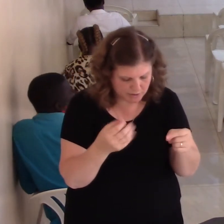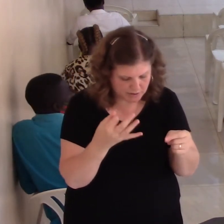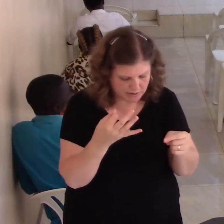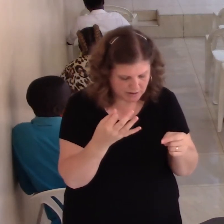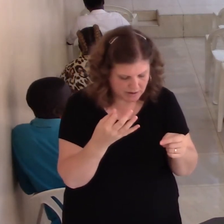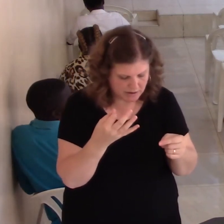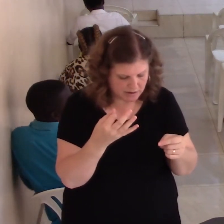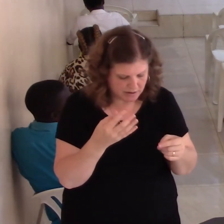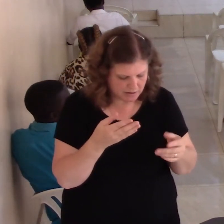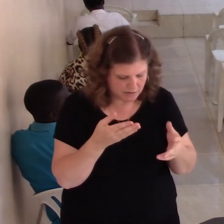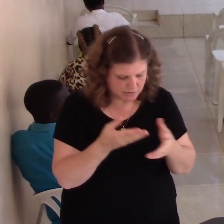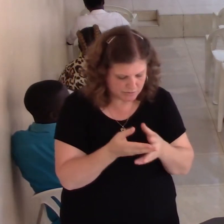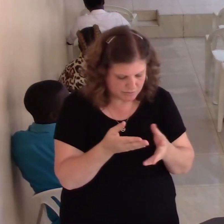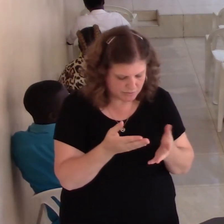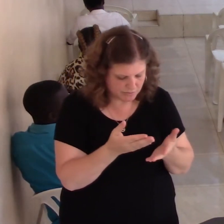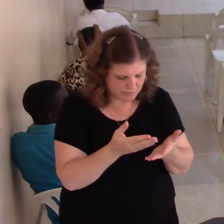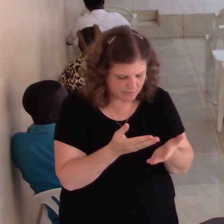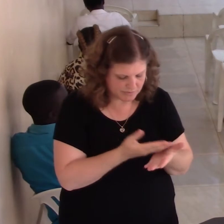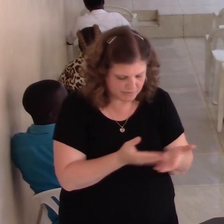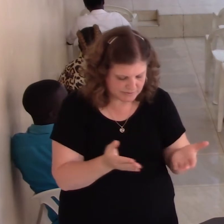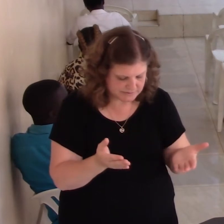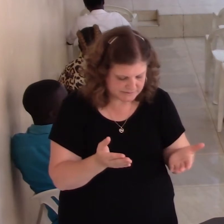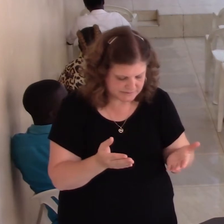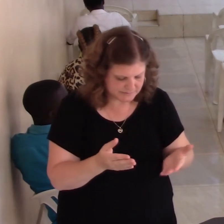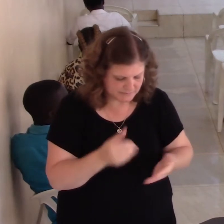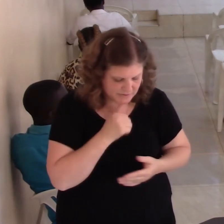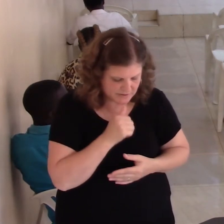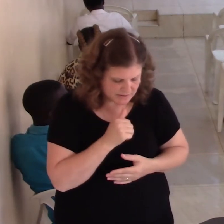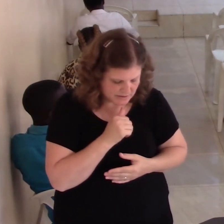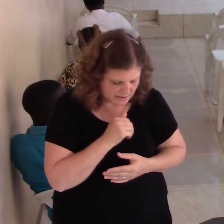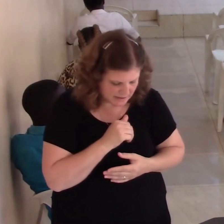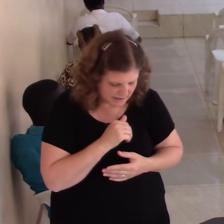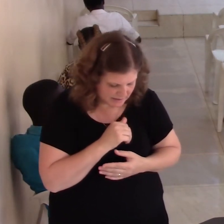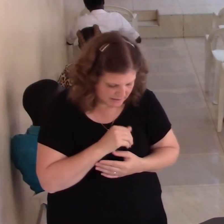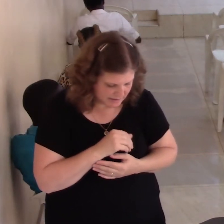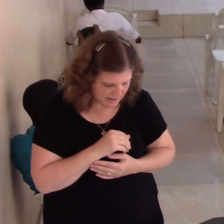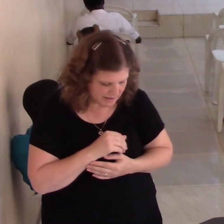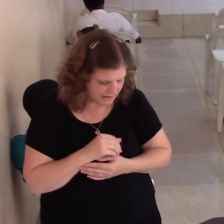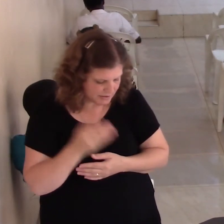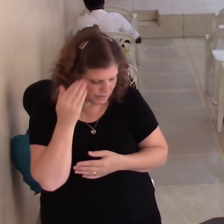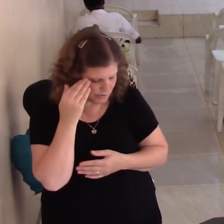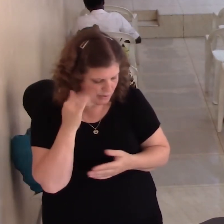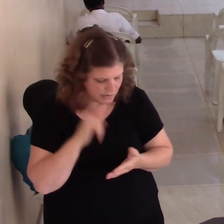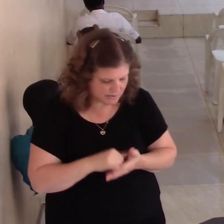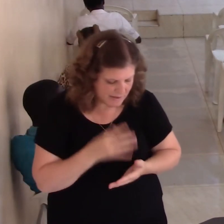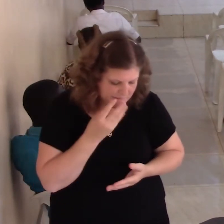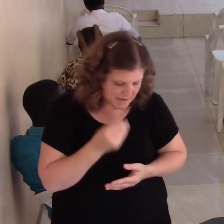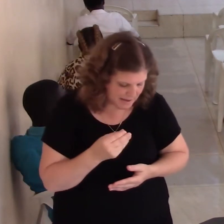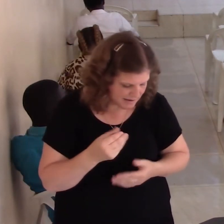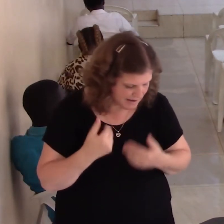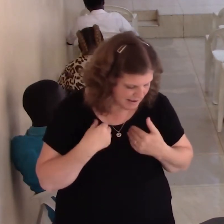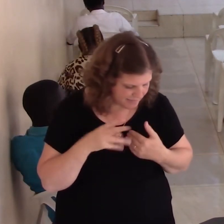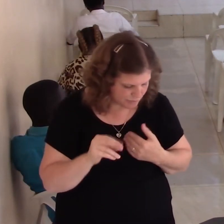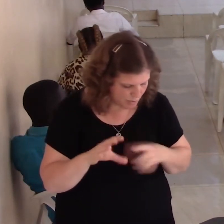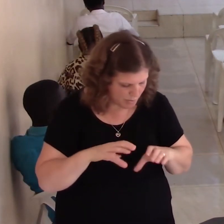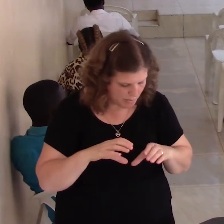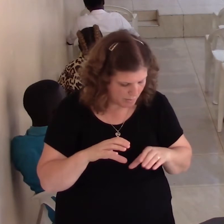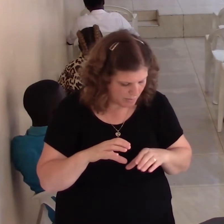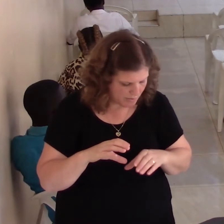relationship with one another, especially in this church family, and not without, but especially in this church family,